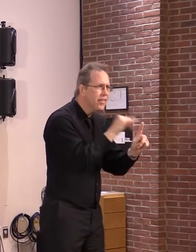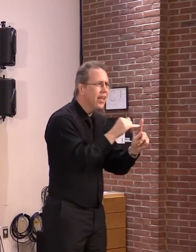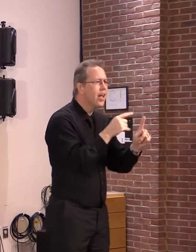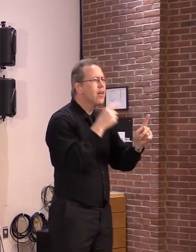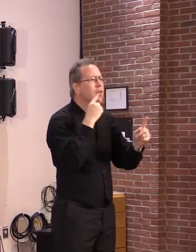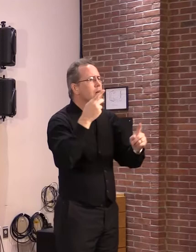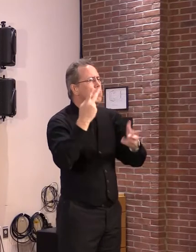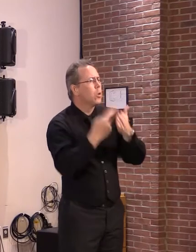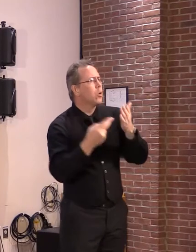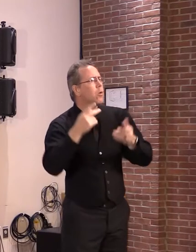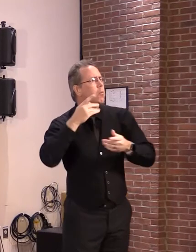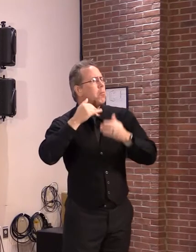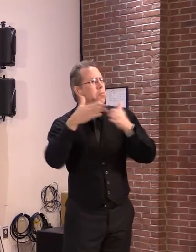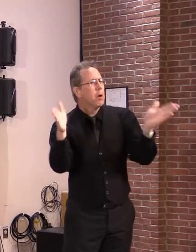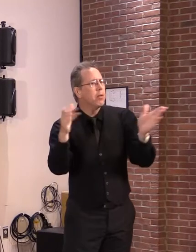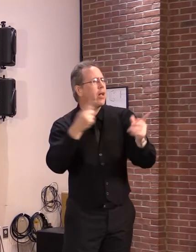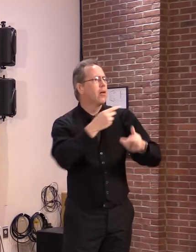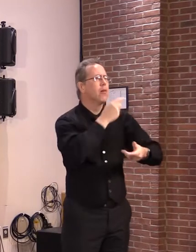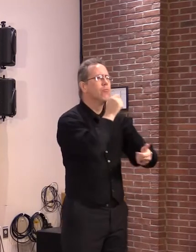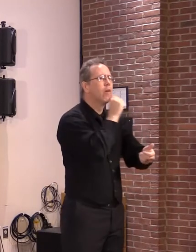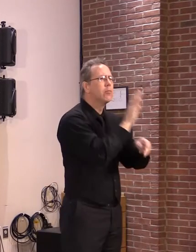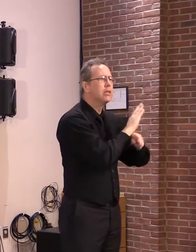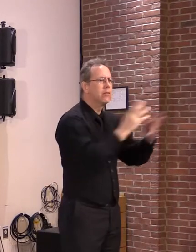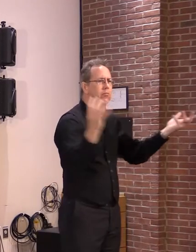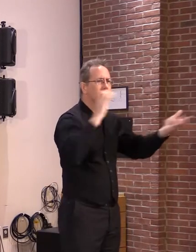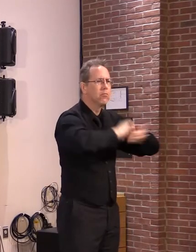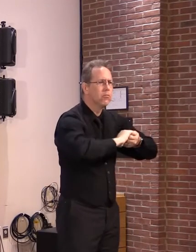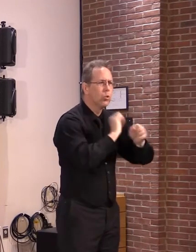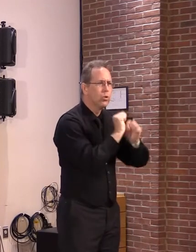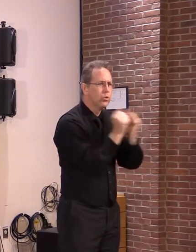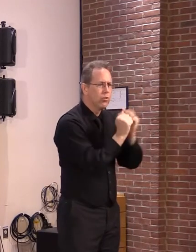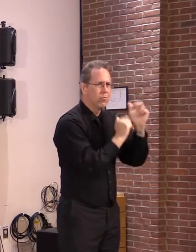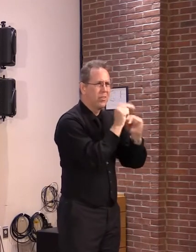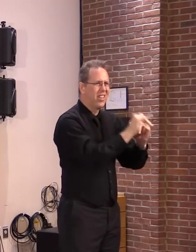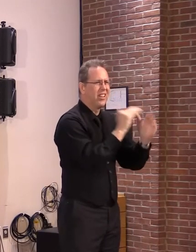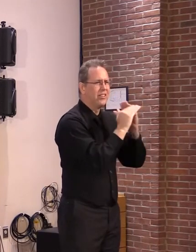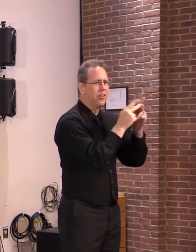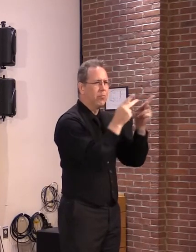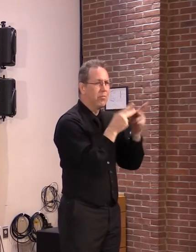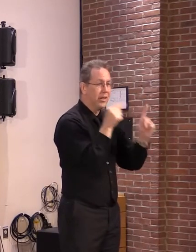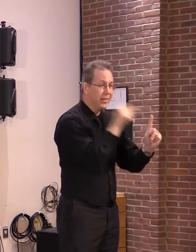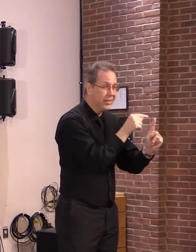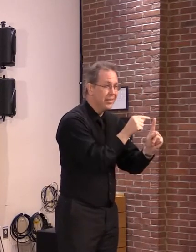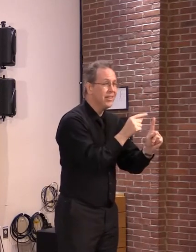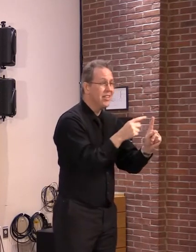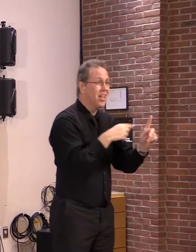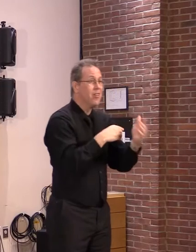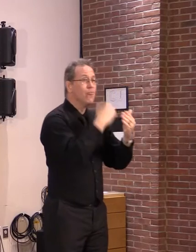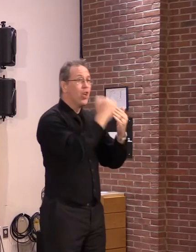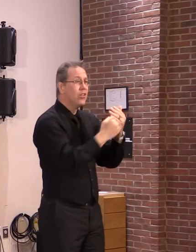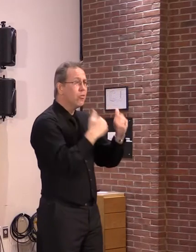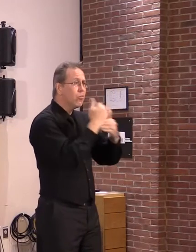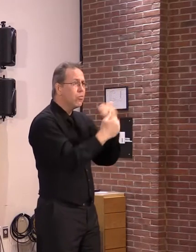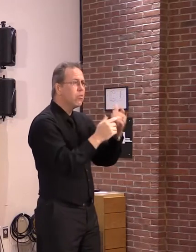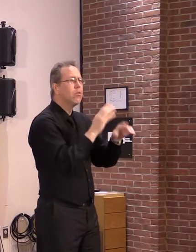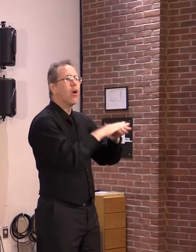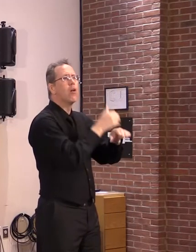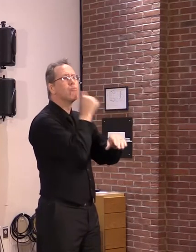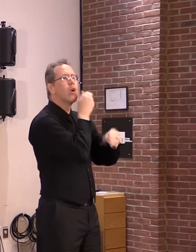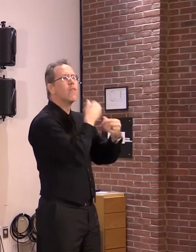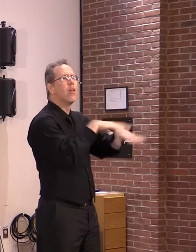This is a project that has always been on private land where